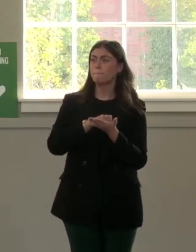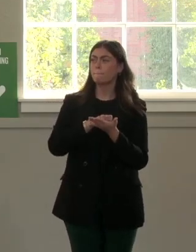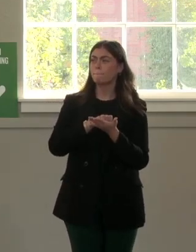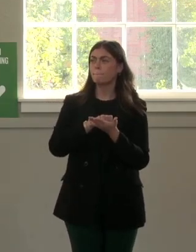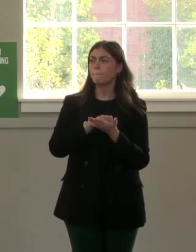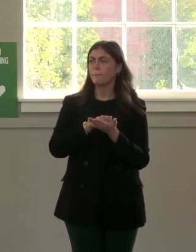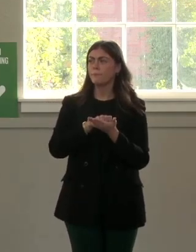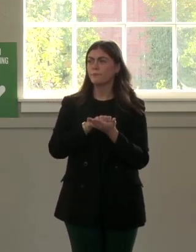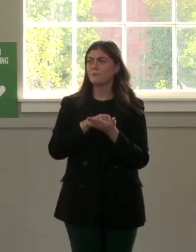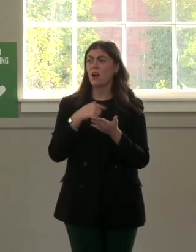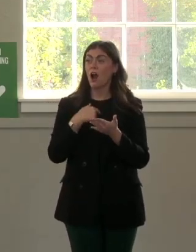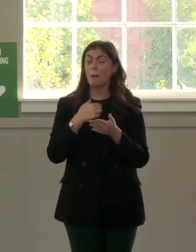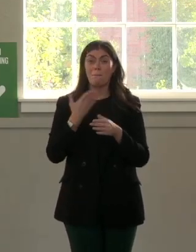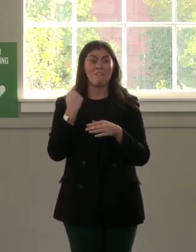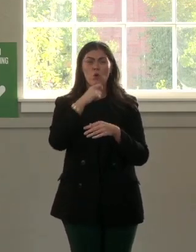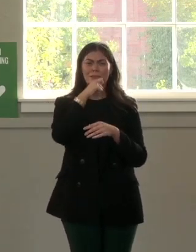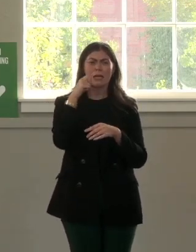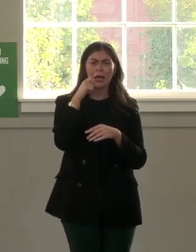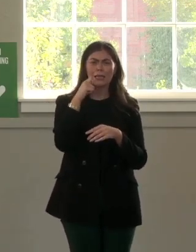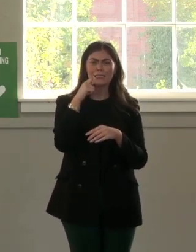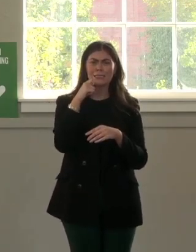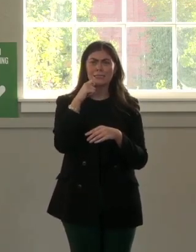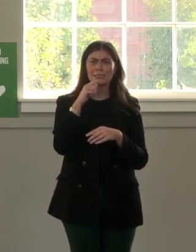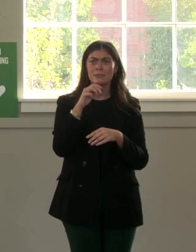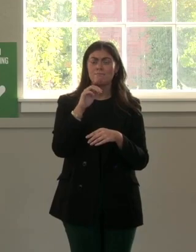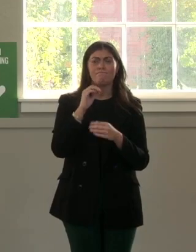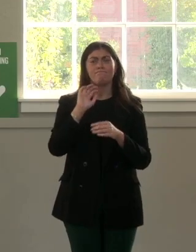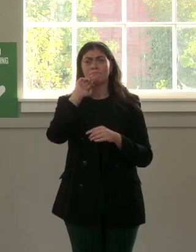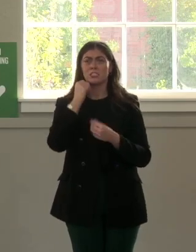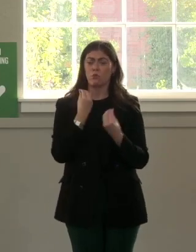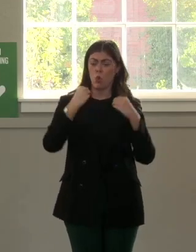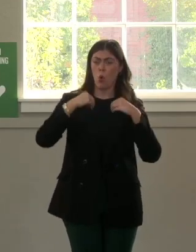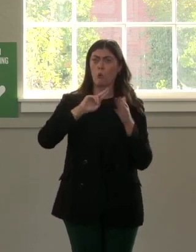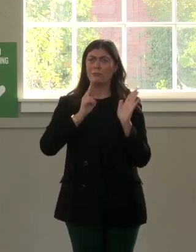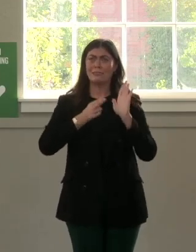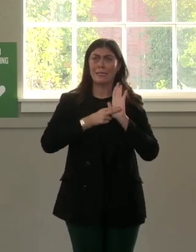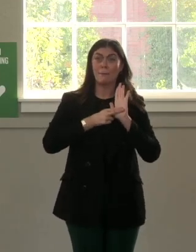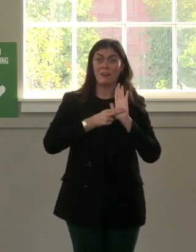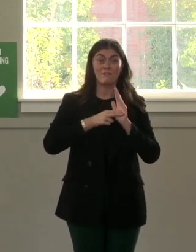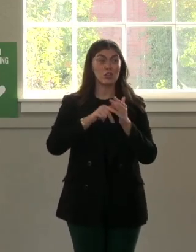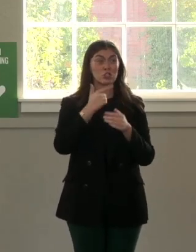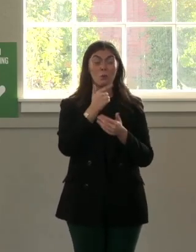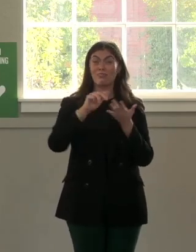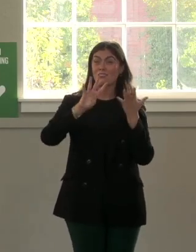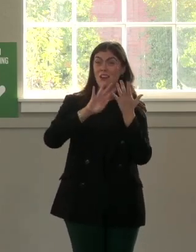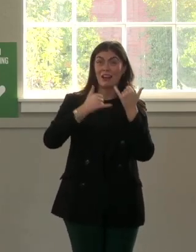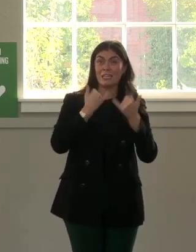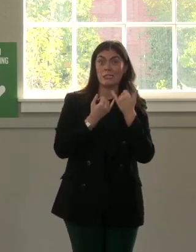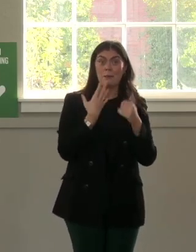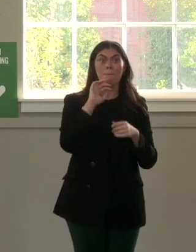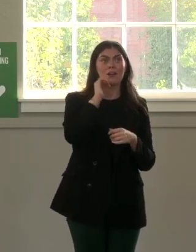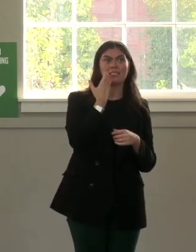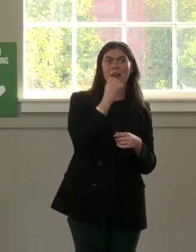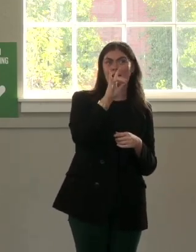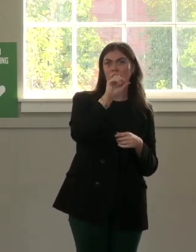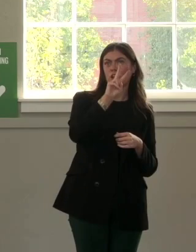was silenced by my own stigma for 29 years about being HID. Today